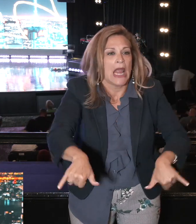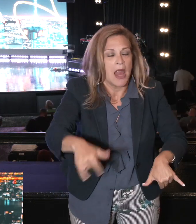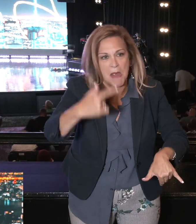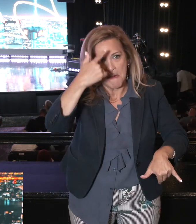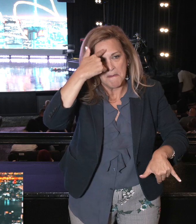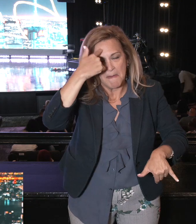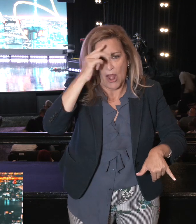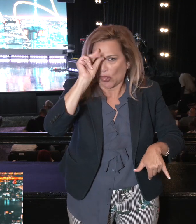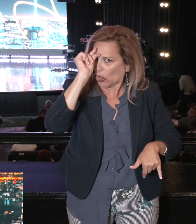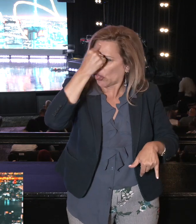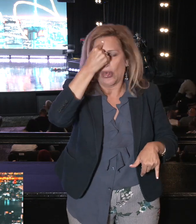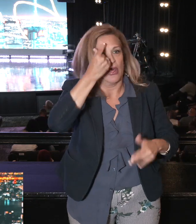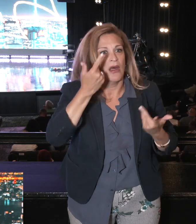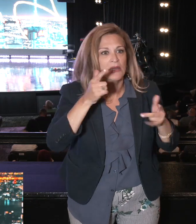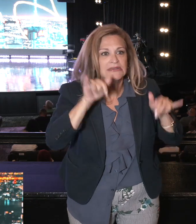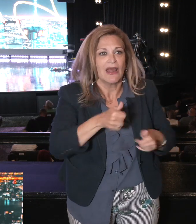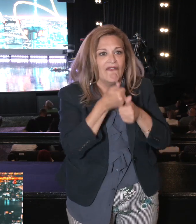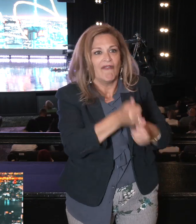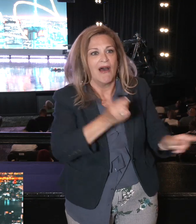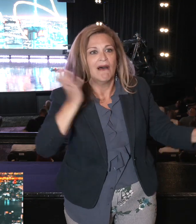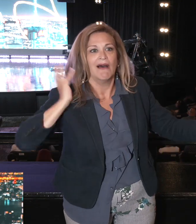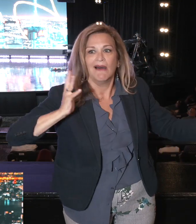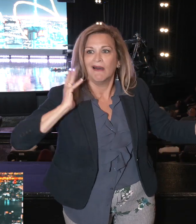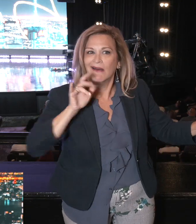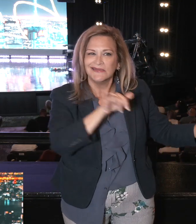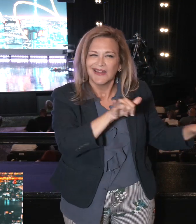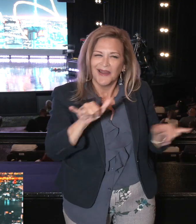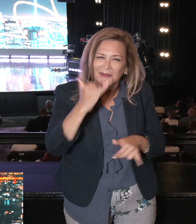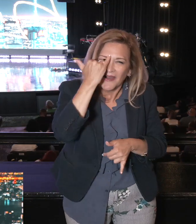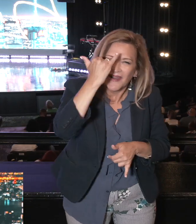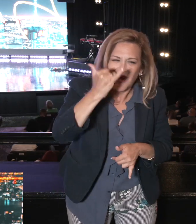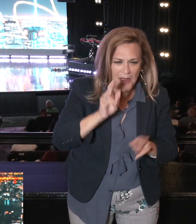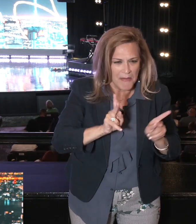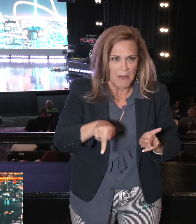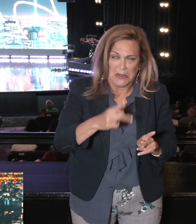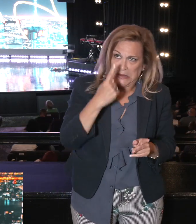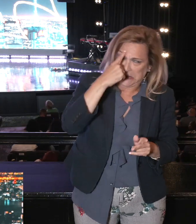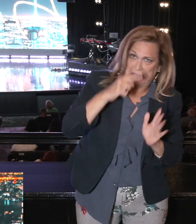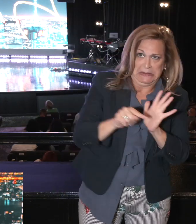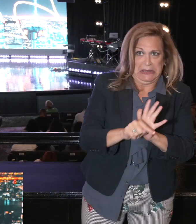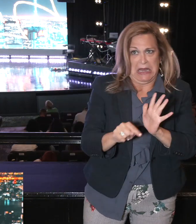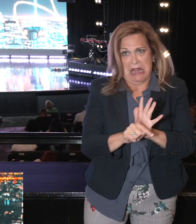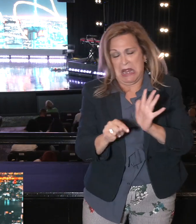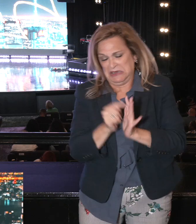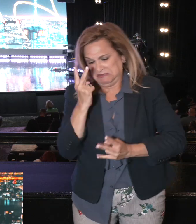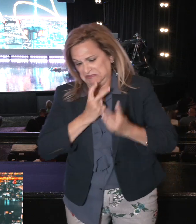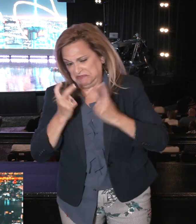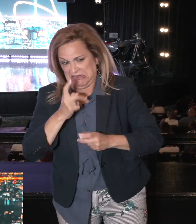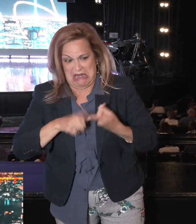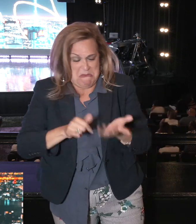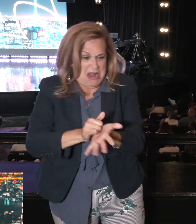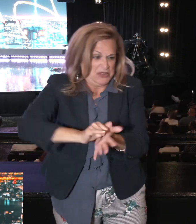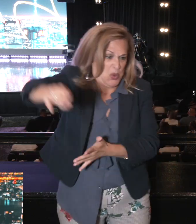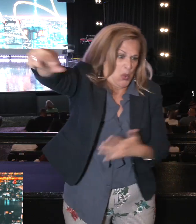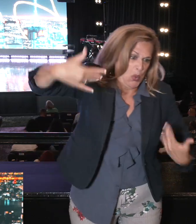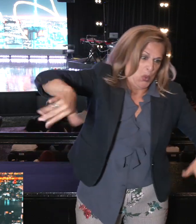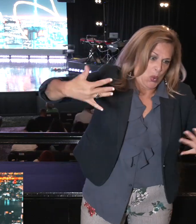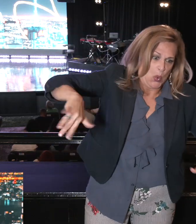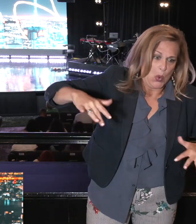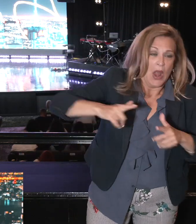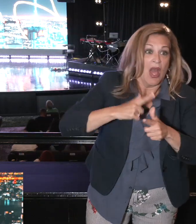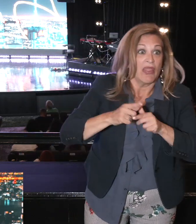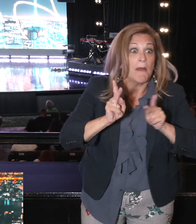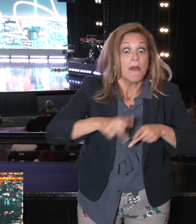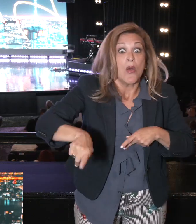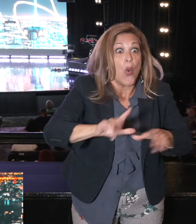reason with the assembly. But these 10 kept insisting that we can't do this. And they eventually talked about stoning them.